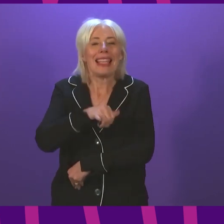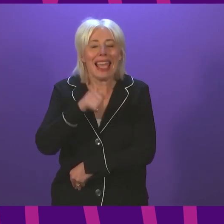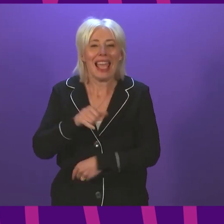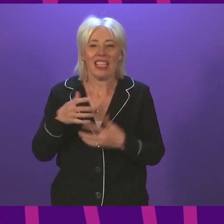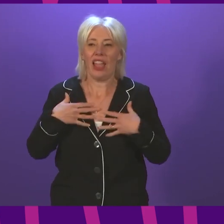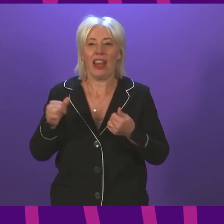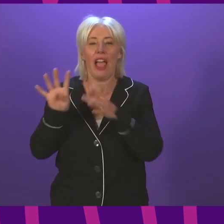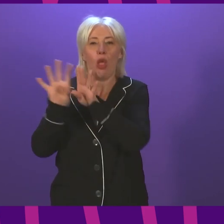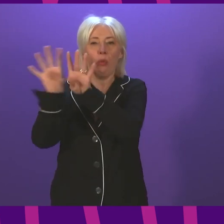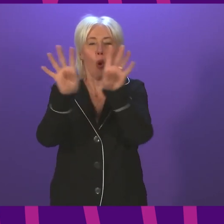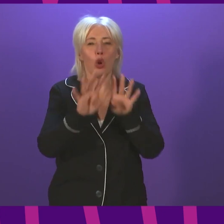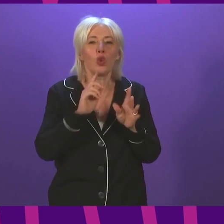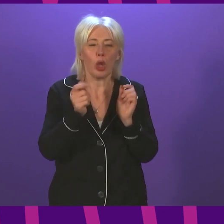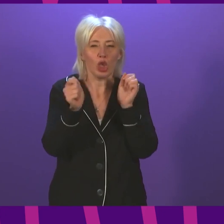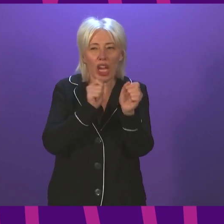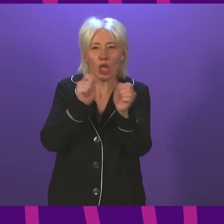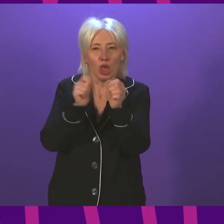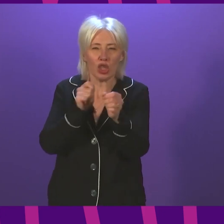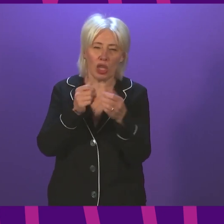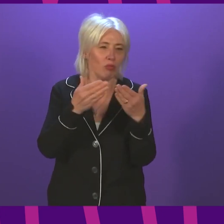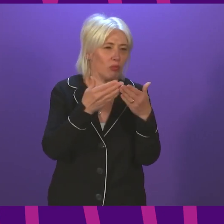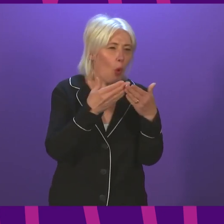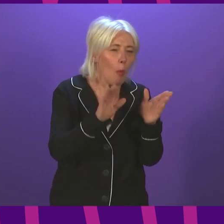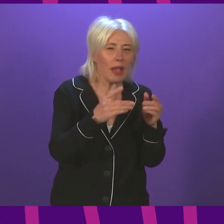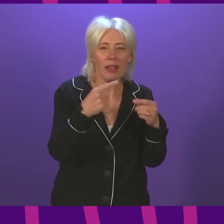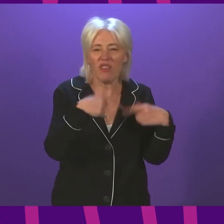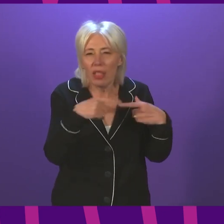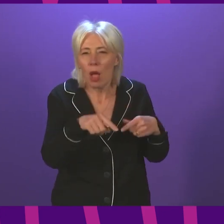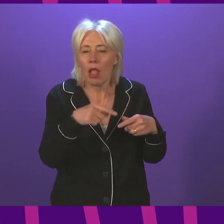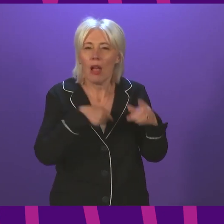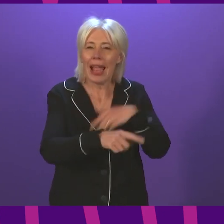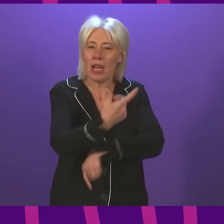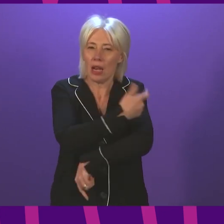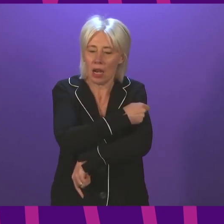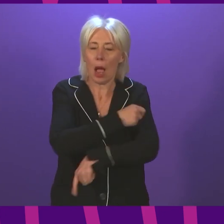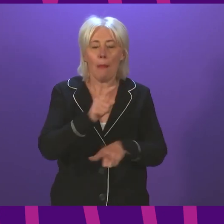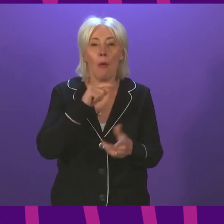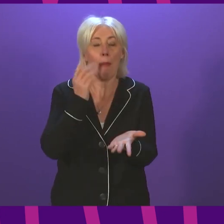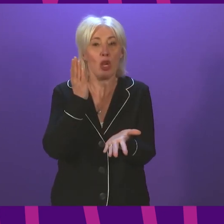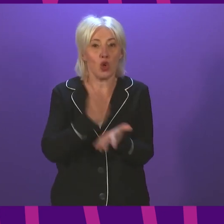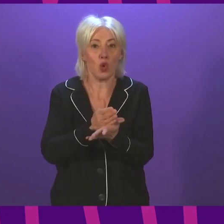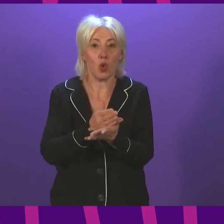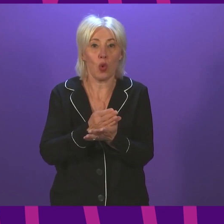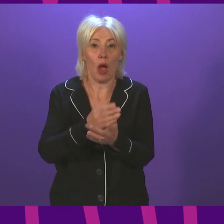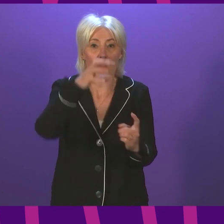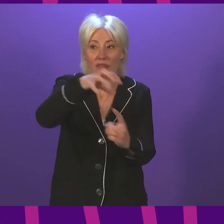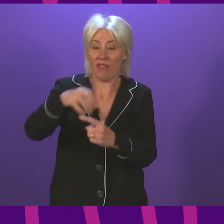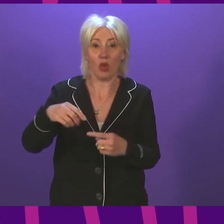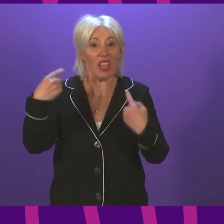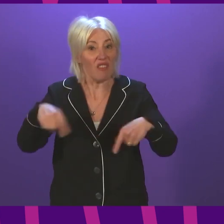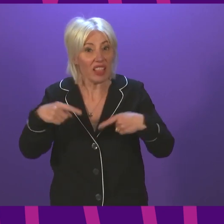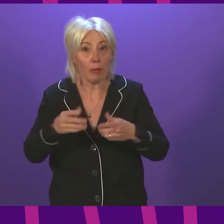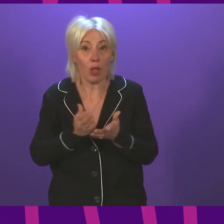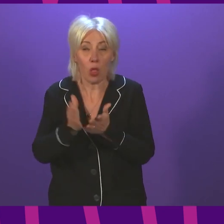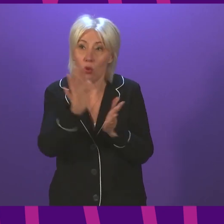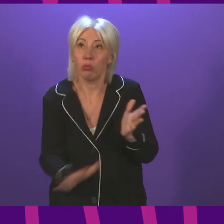configuration of the facilities they have available. But we will continue to ensure that the facilities are available across the